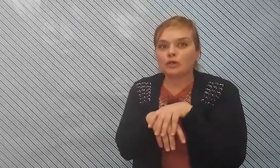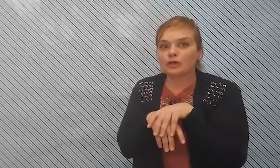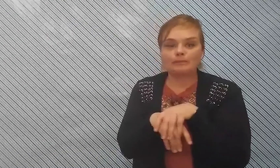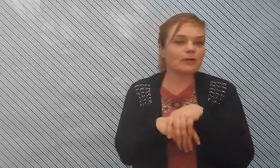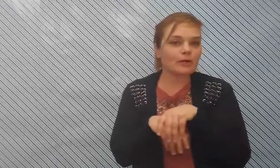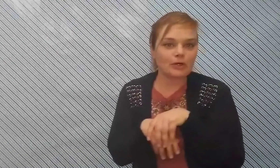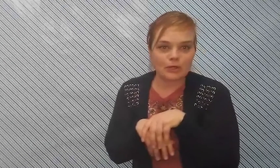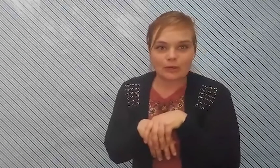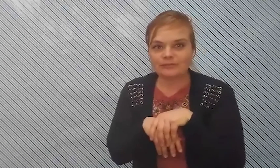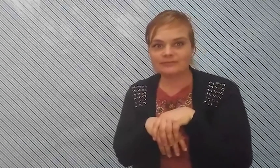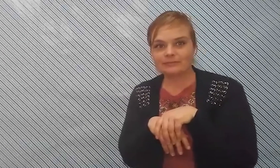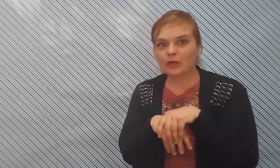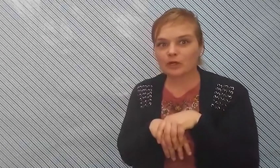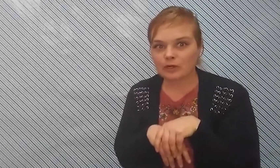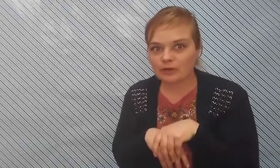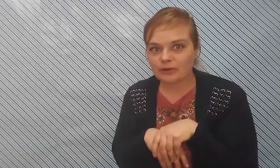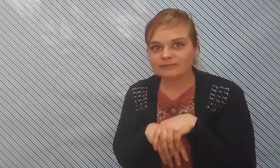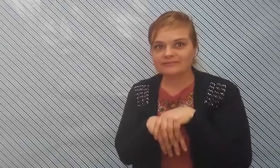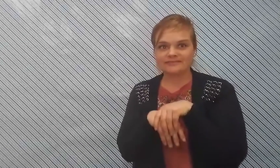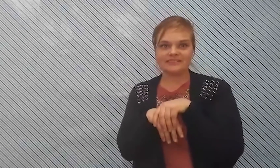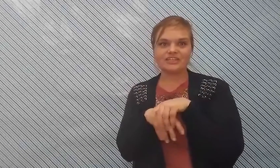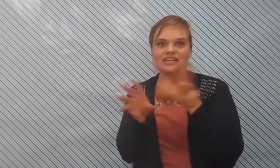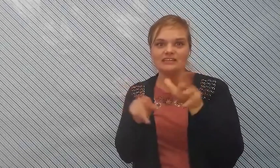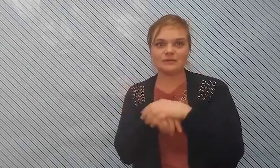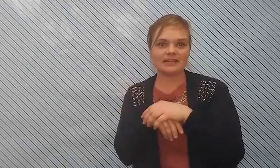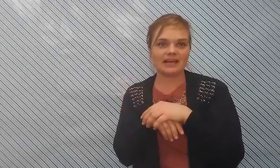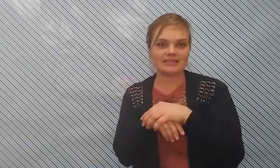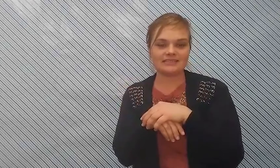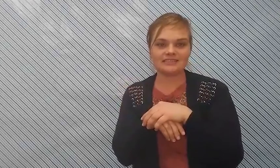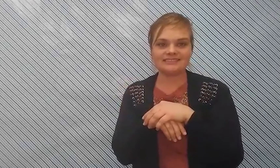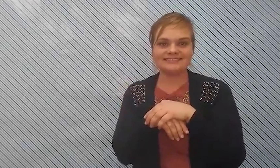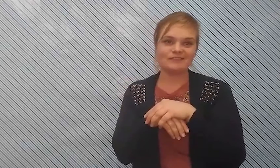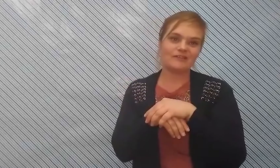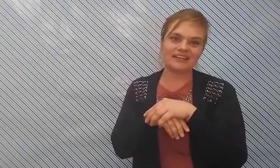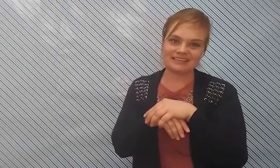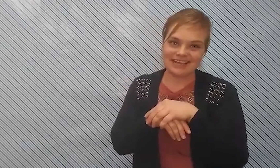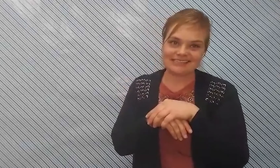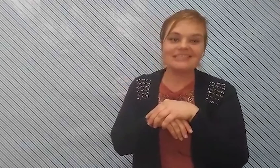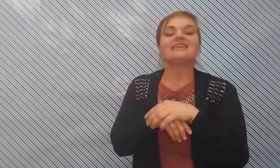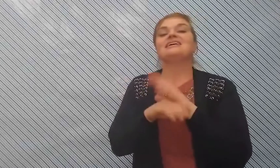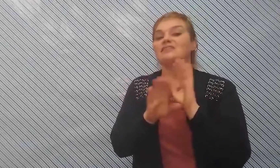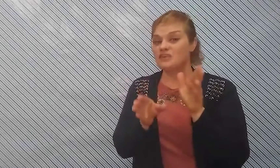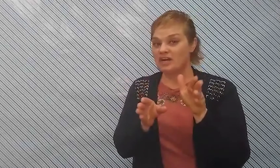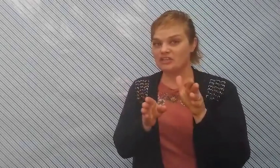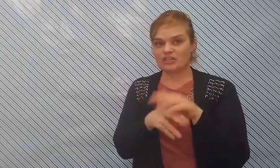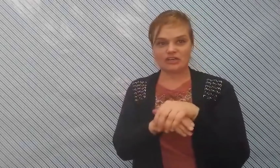you guess what it is well if you didn't guess if you're not sure